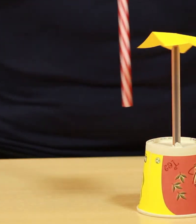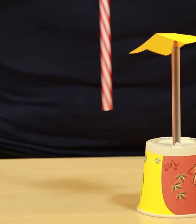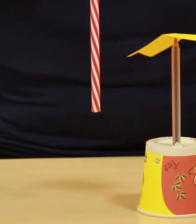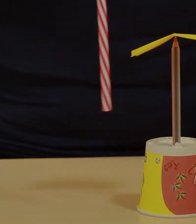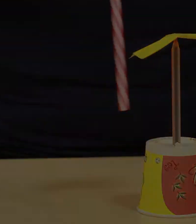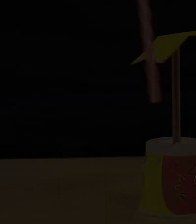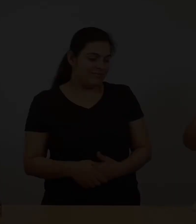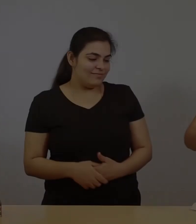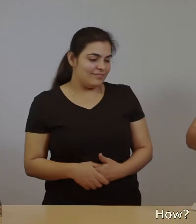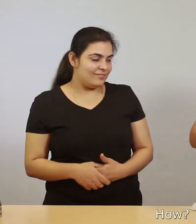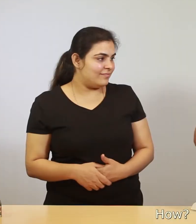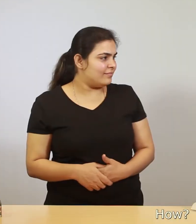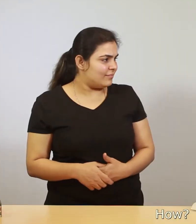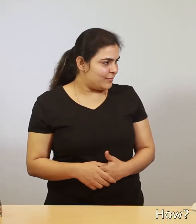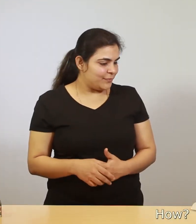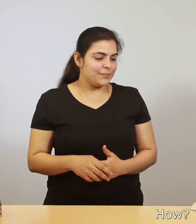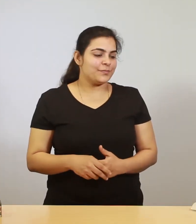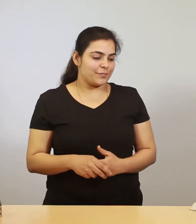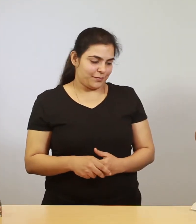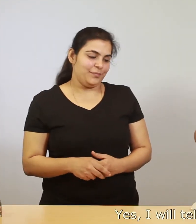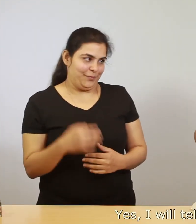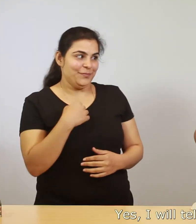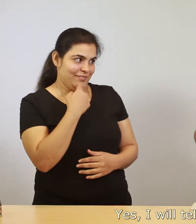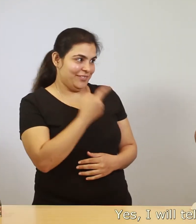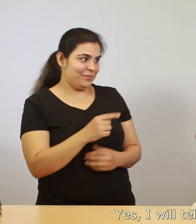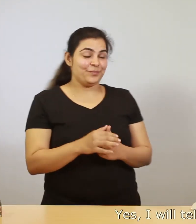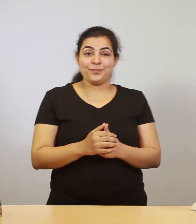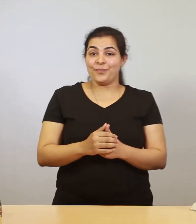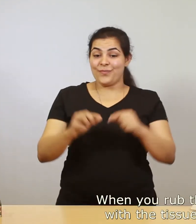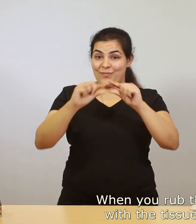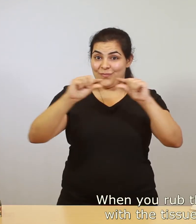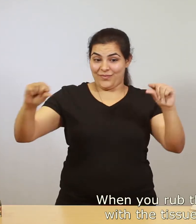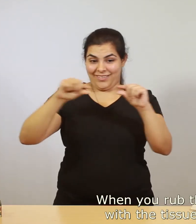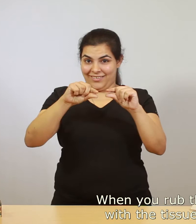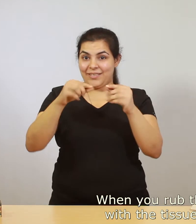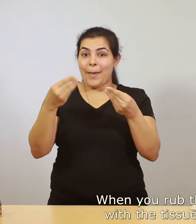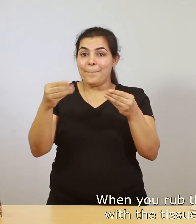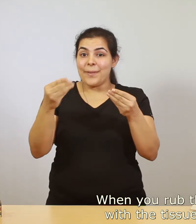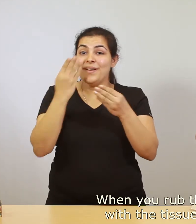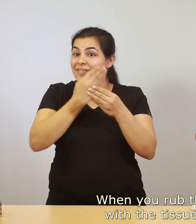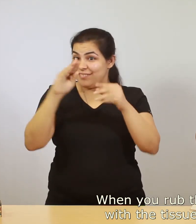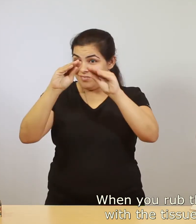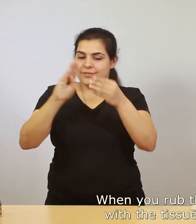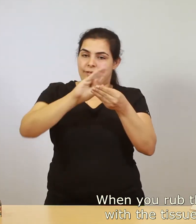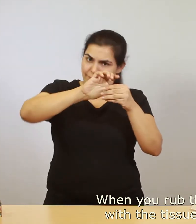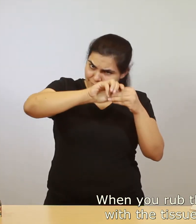also moves how yes i'll tell you when you rub the straw with the tissue paper